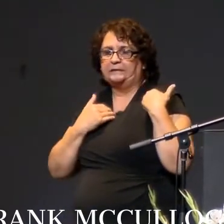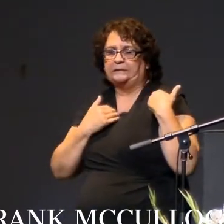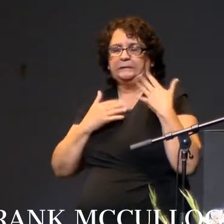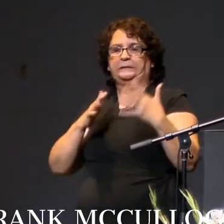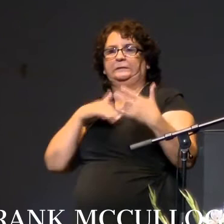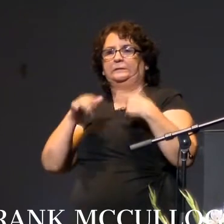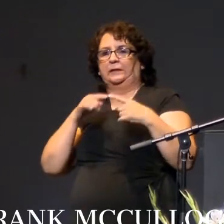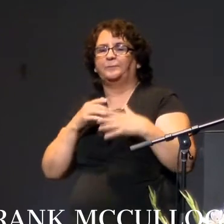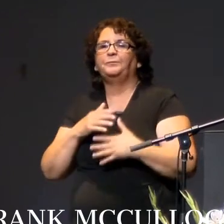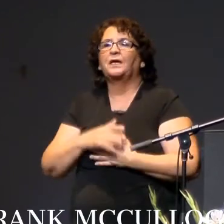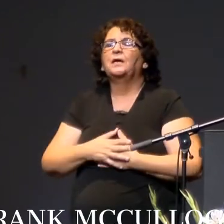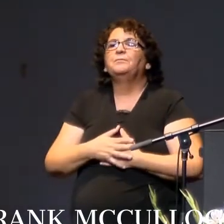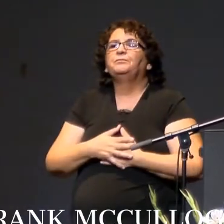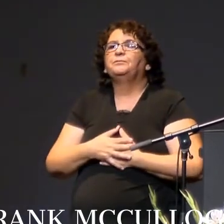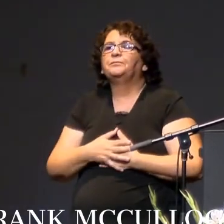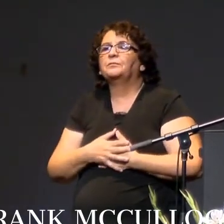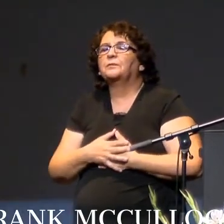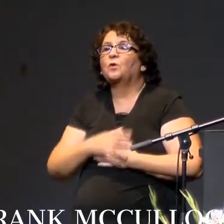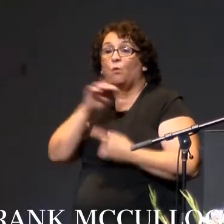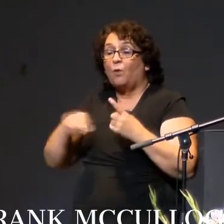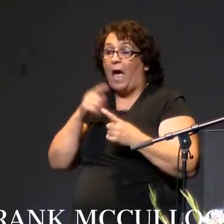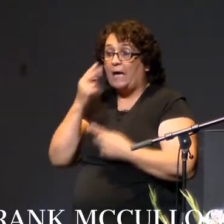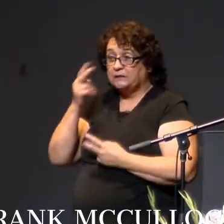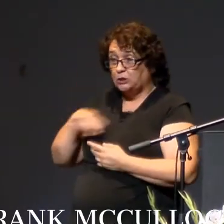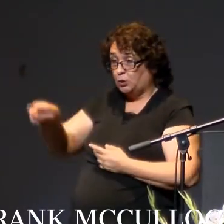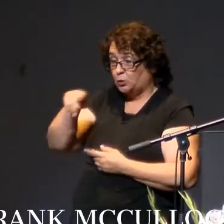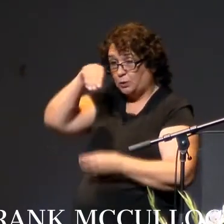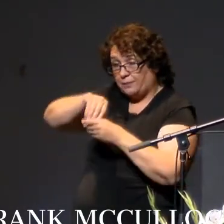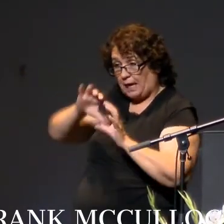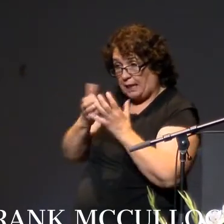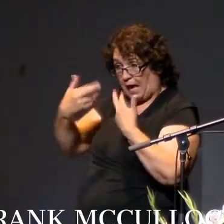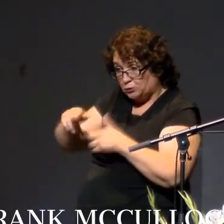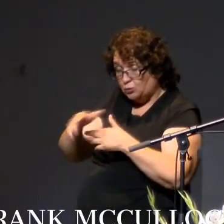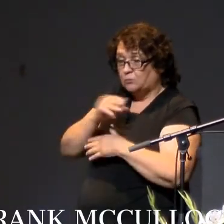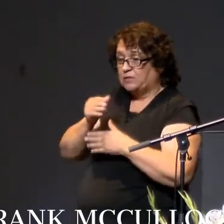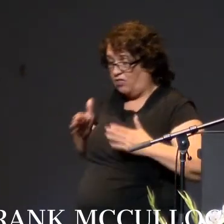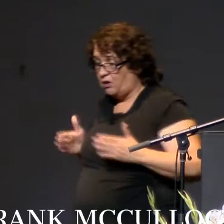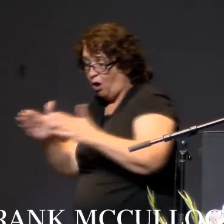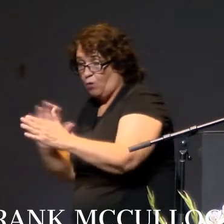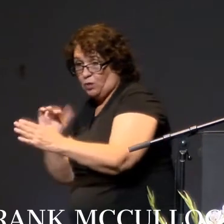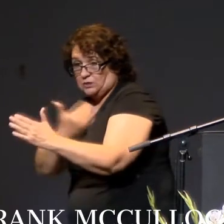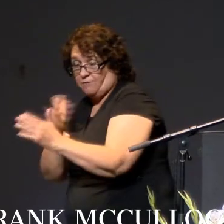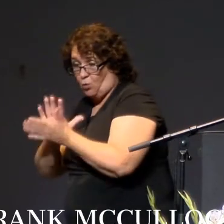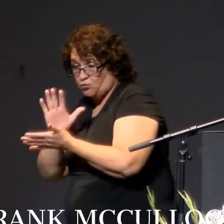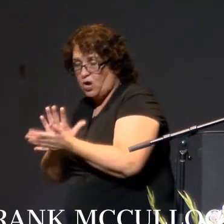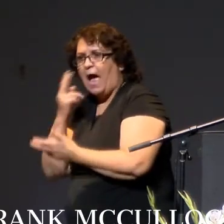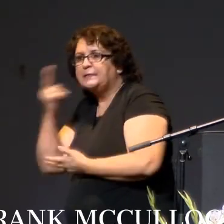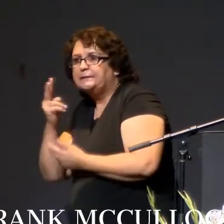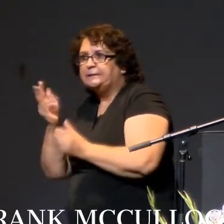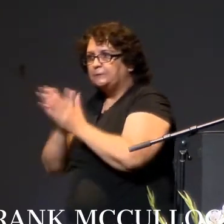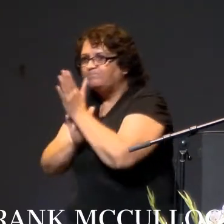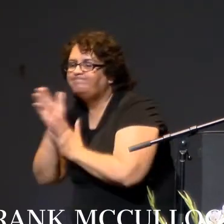sorry, excuse me, I'm reading over here. And when I see you in classrooms and in the hallways of our school, I see pep,